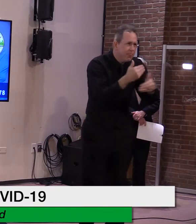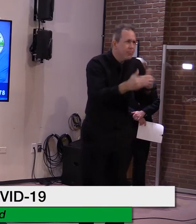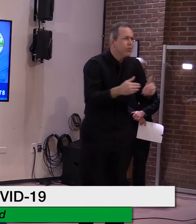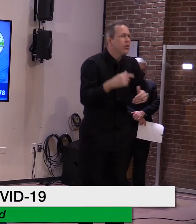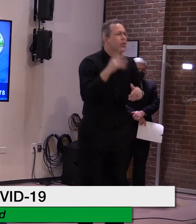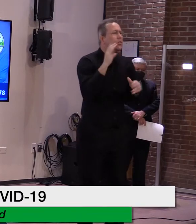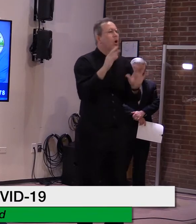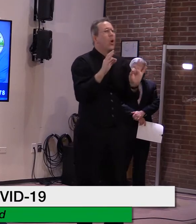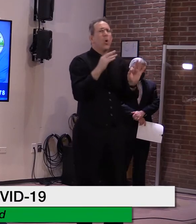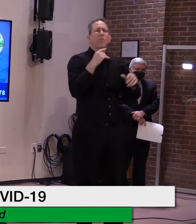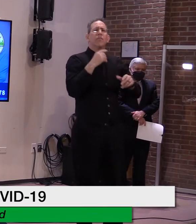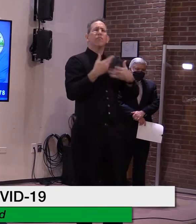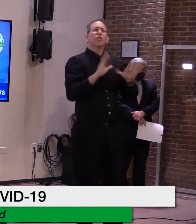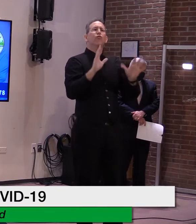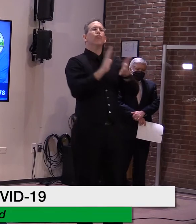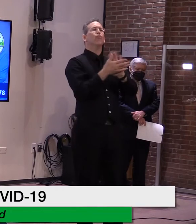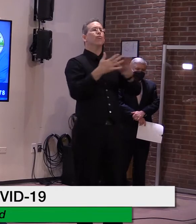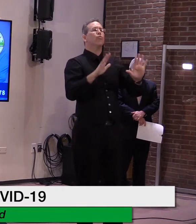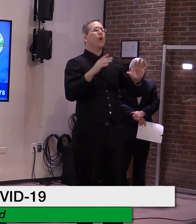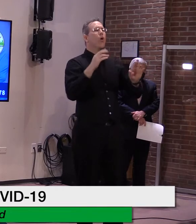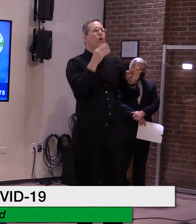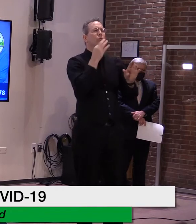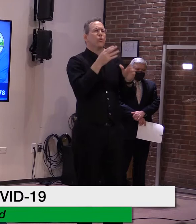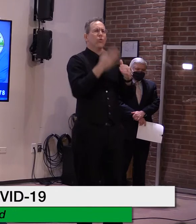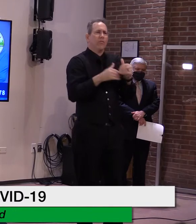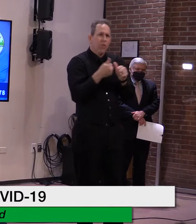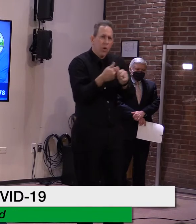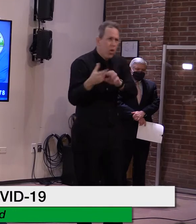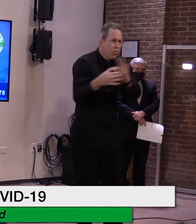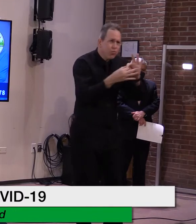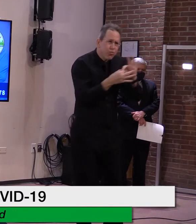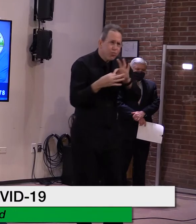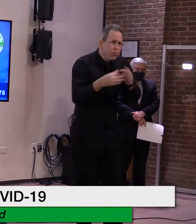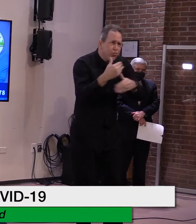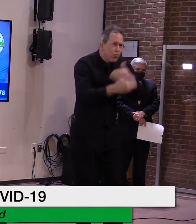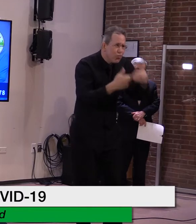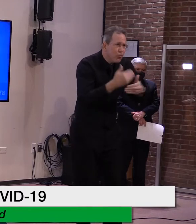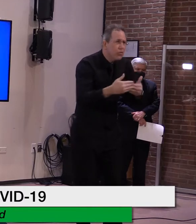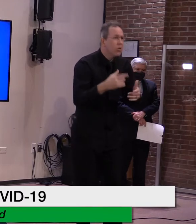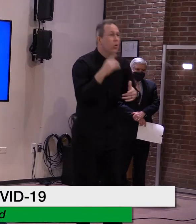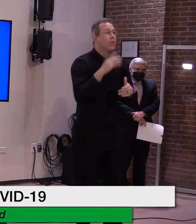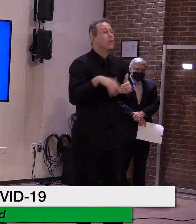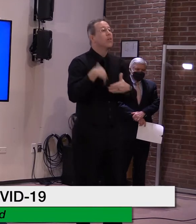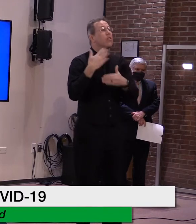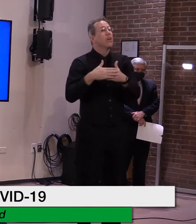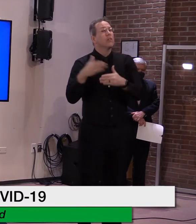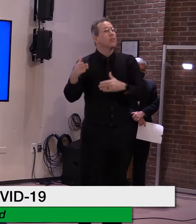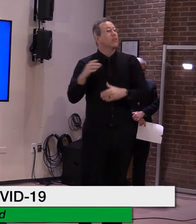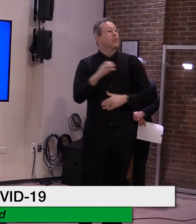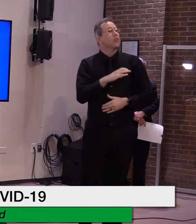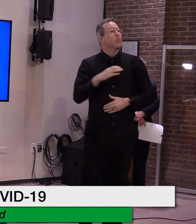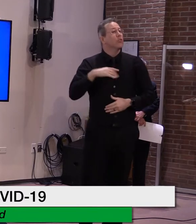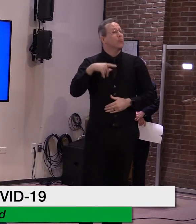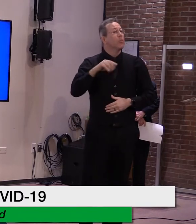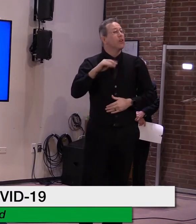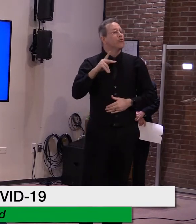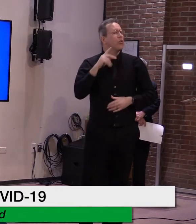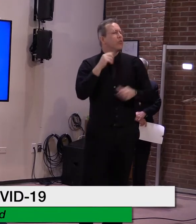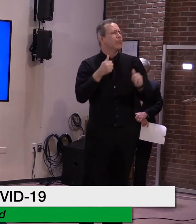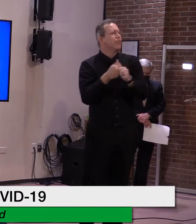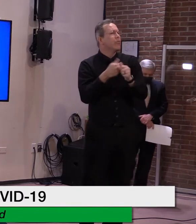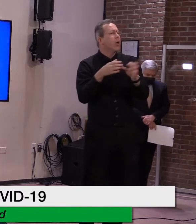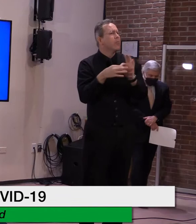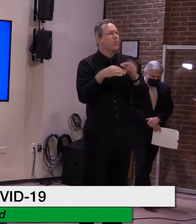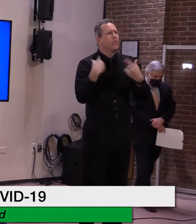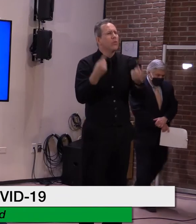as quickly as possible. And with that, I'll turn it over to Commissioner Peechek for our weekly modeling update. Commissioner Peechek